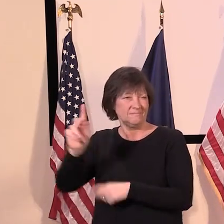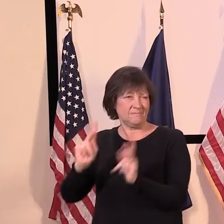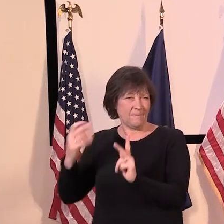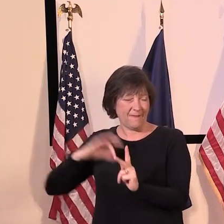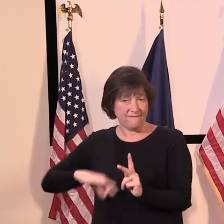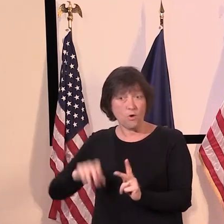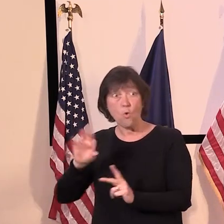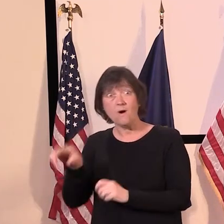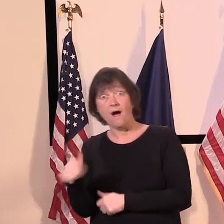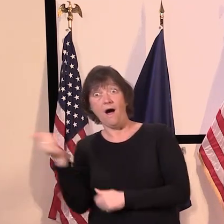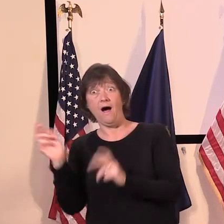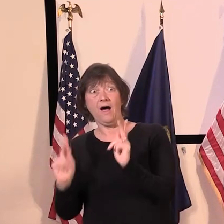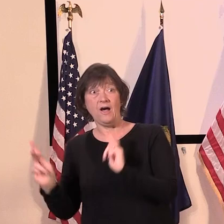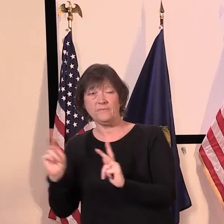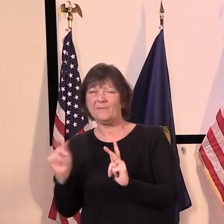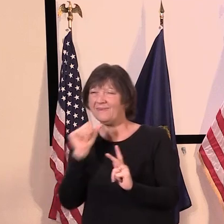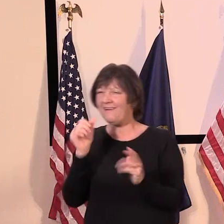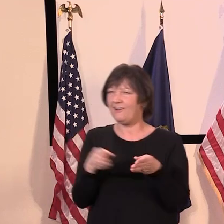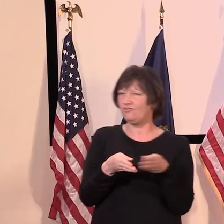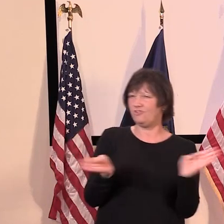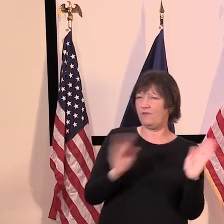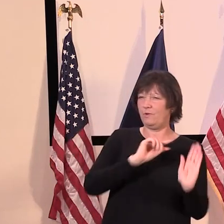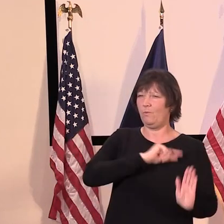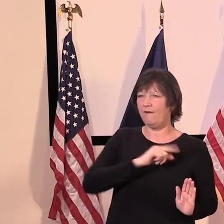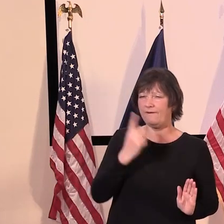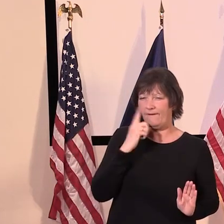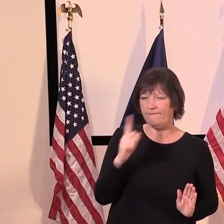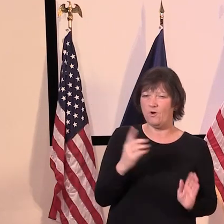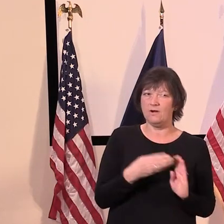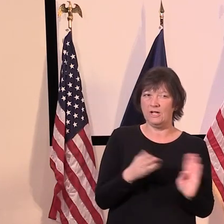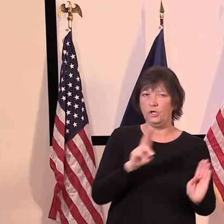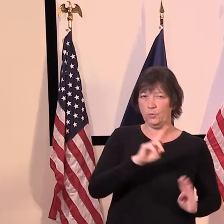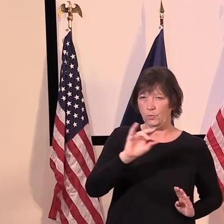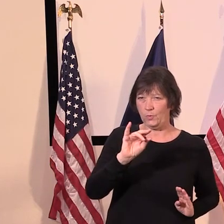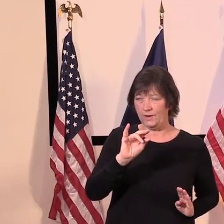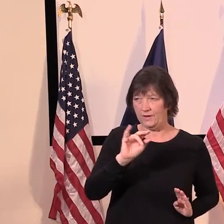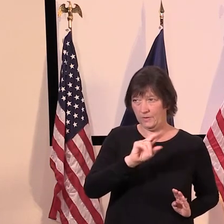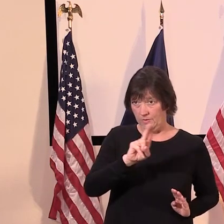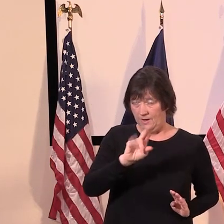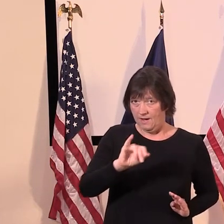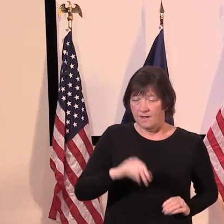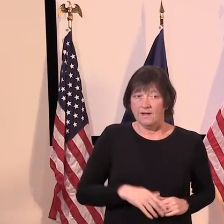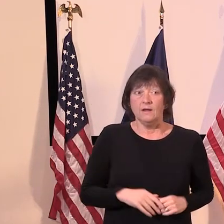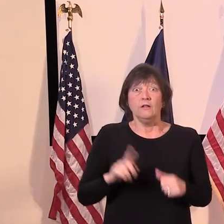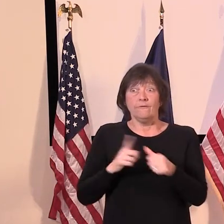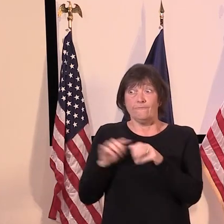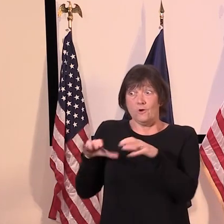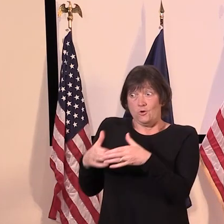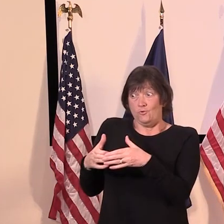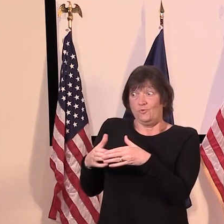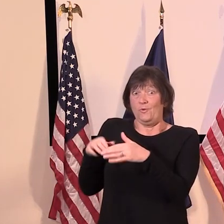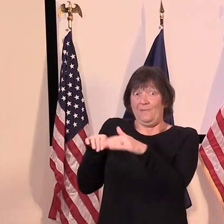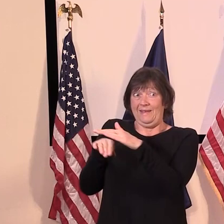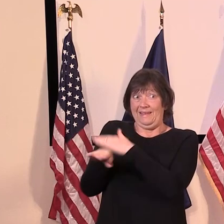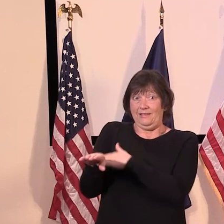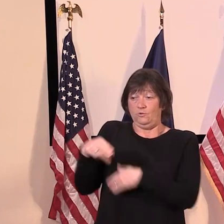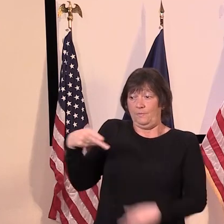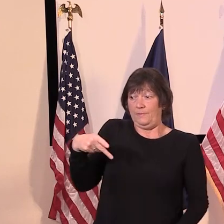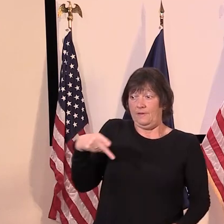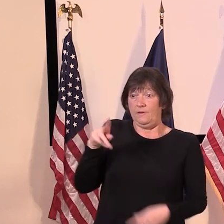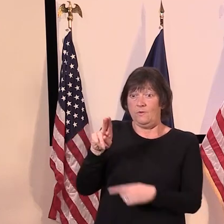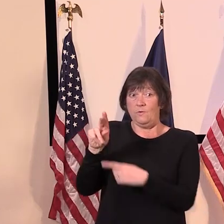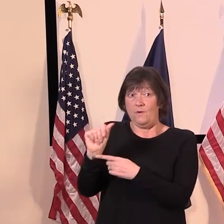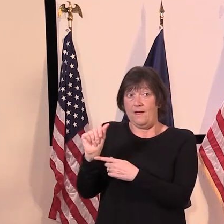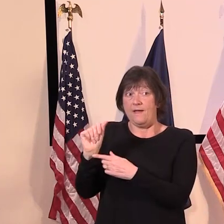or others who are not generally eligible. Um, the first group that we've allowed to go into the PUA